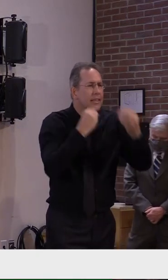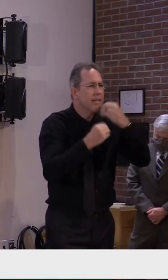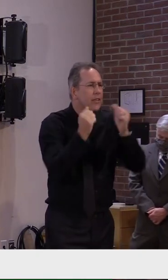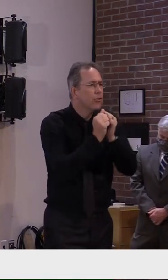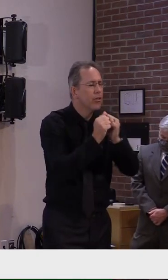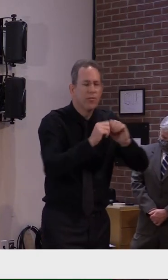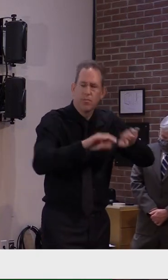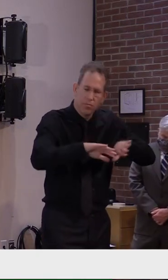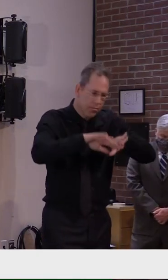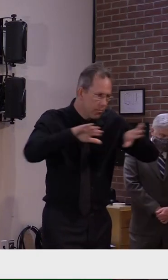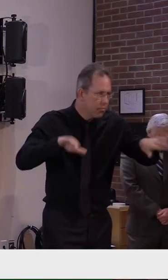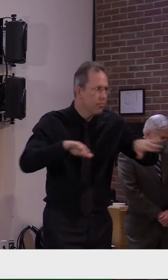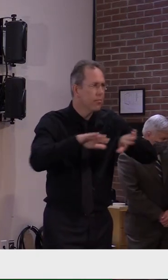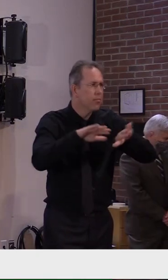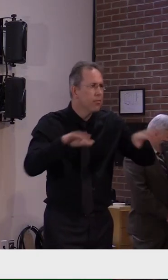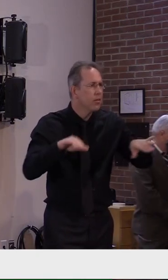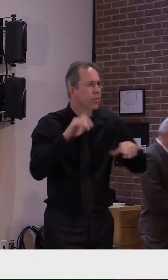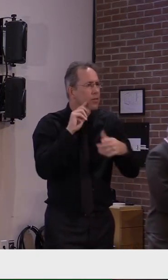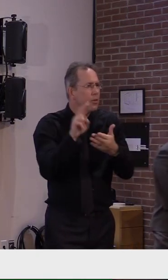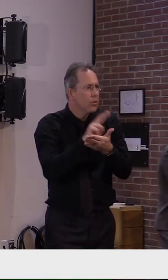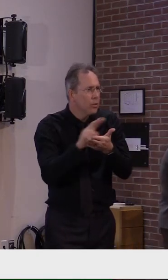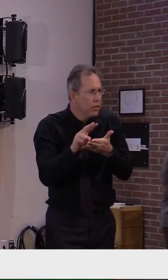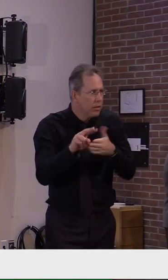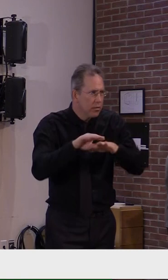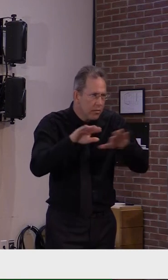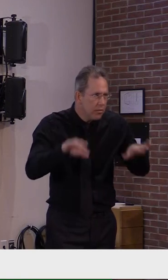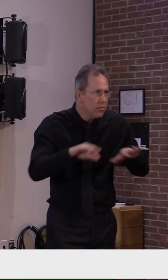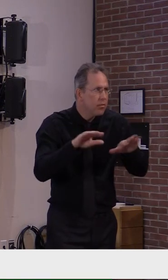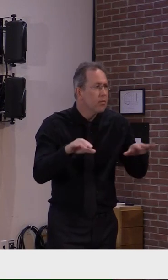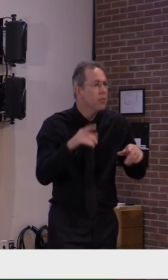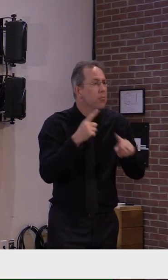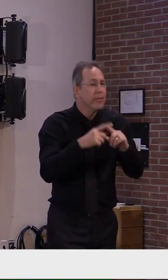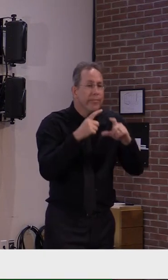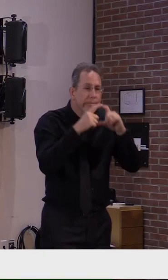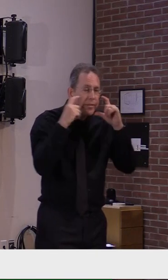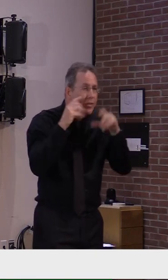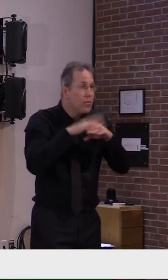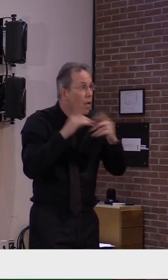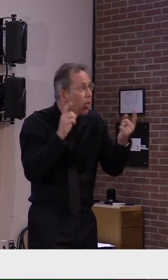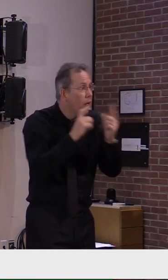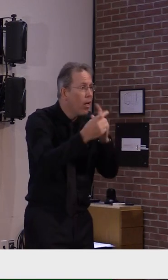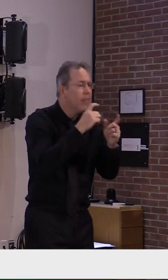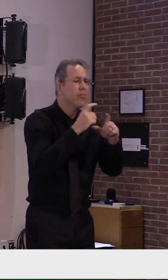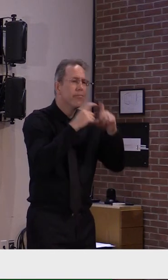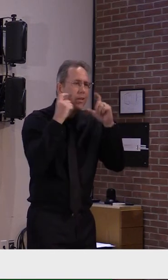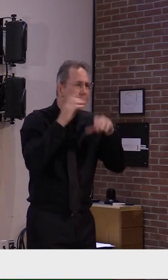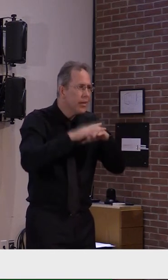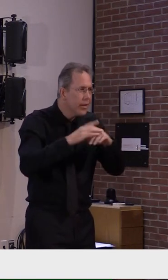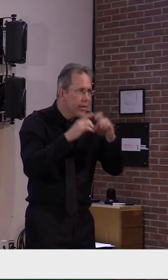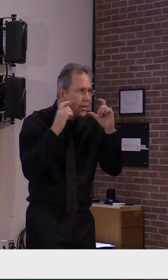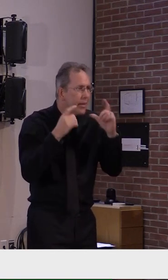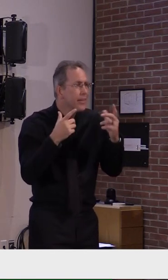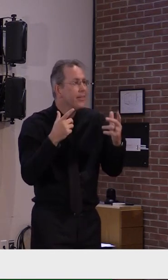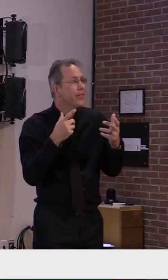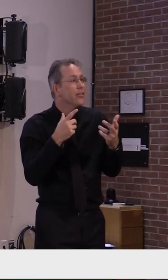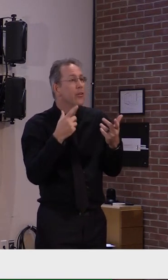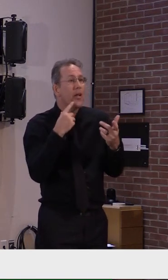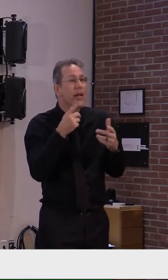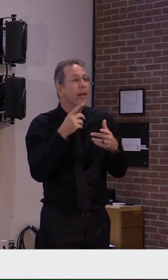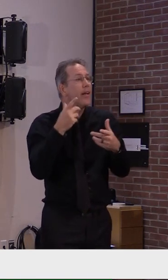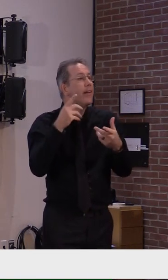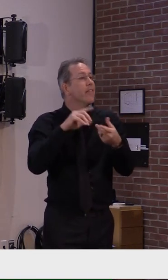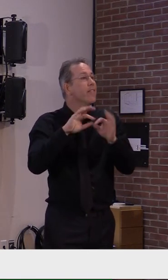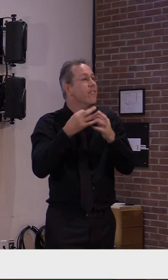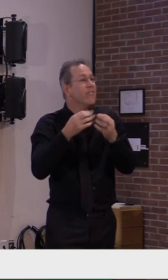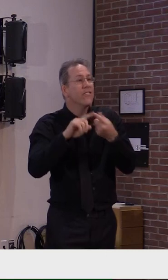distancing, uh, but not just coming home and celebrating Thanksgiving by having their usual seat at the